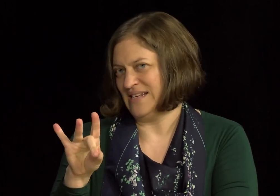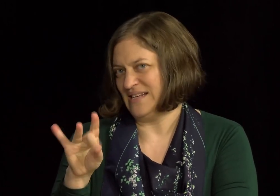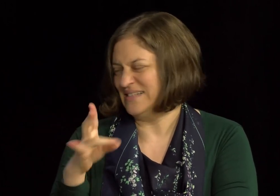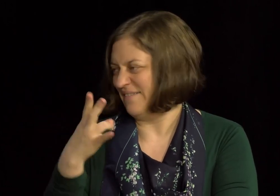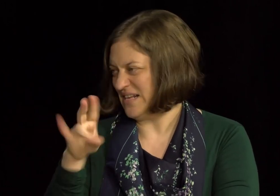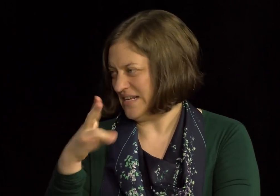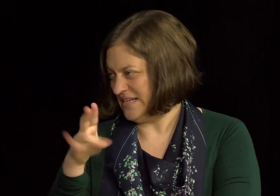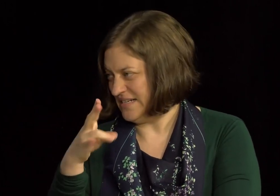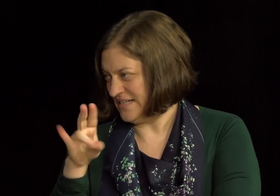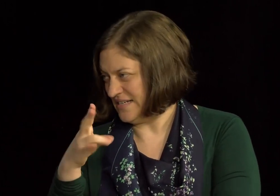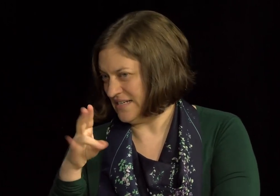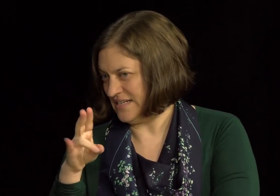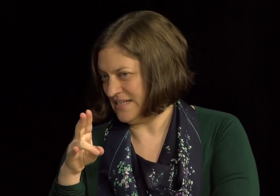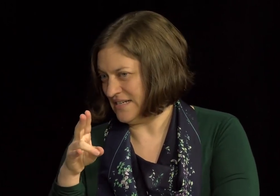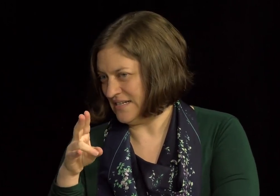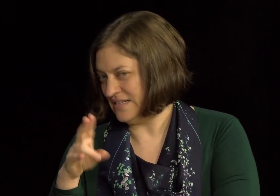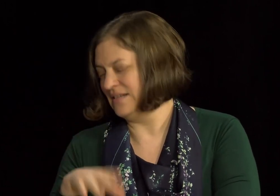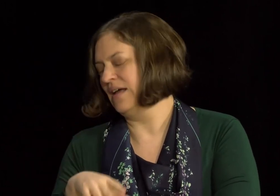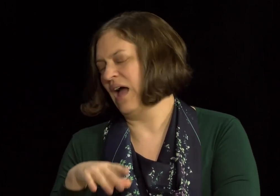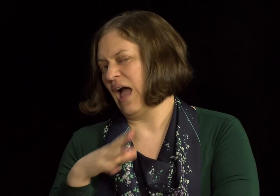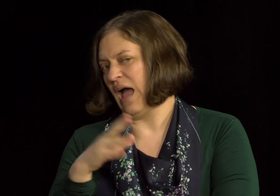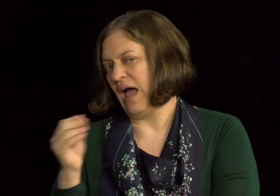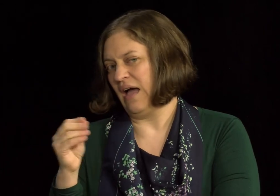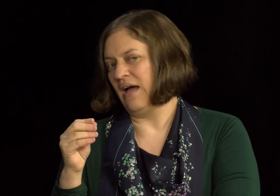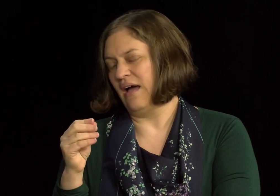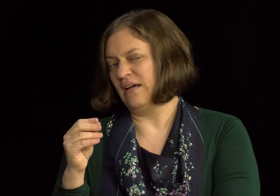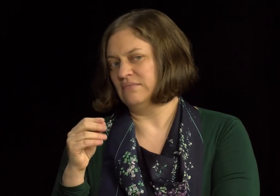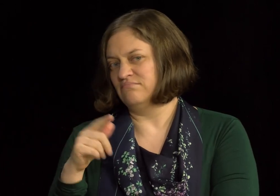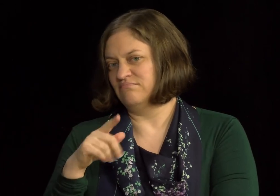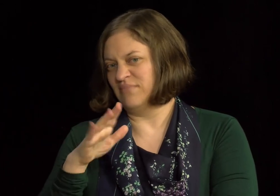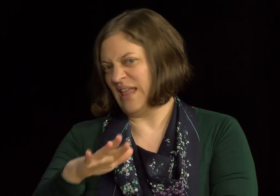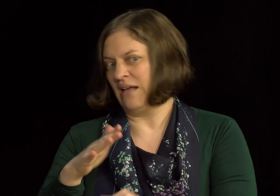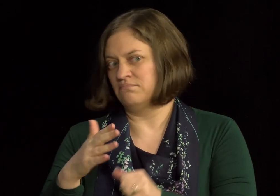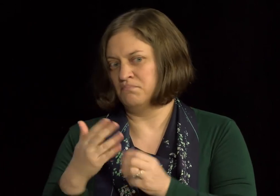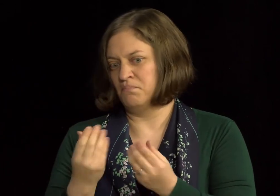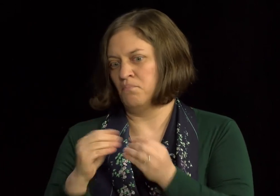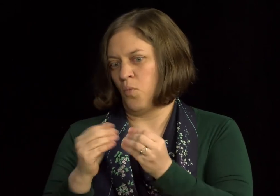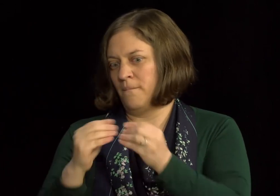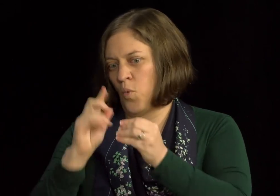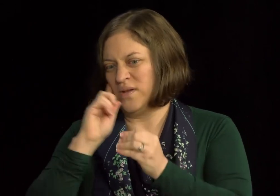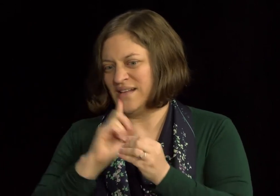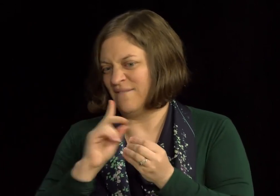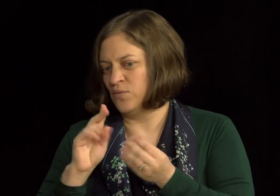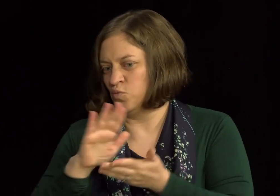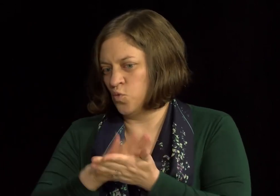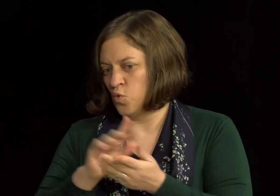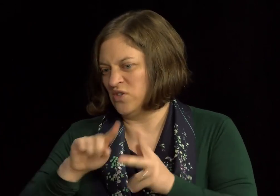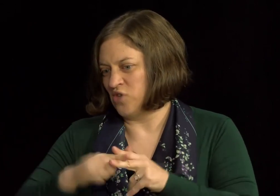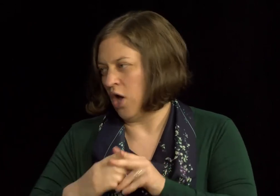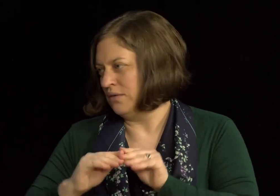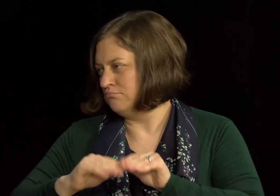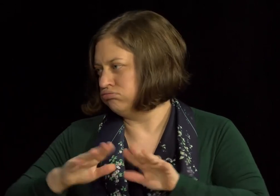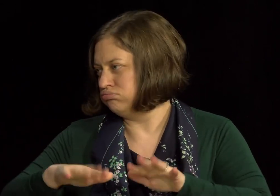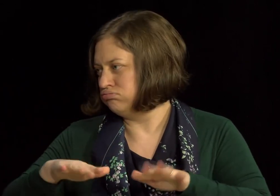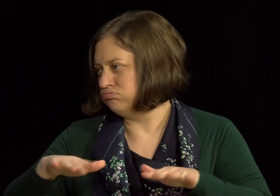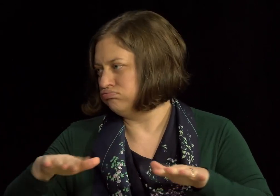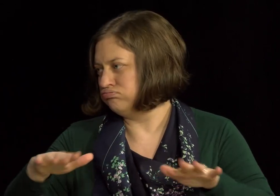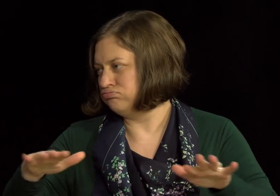18, uh, 17, uh, a couple of years after they returned. And, um, after that time, the